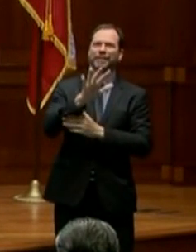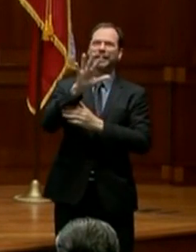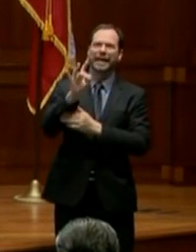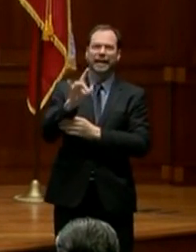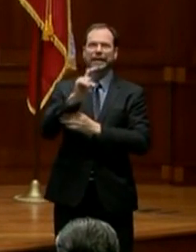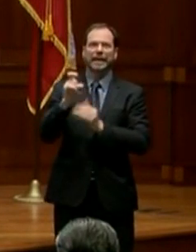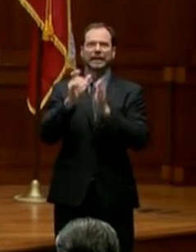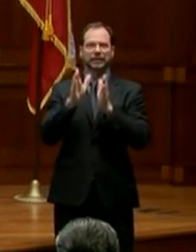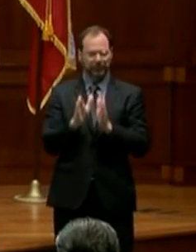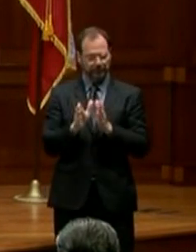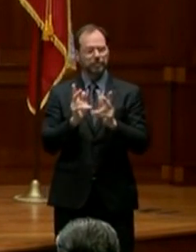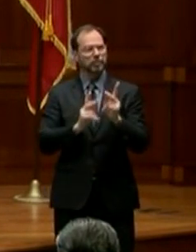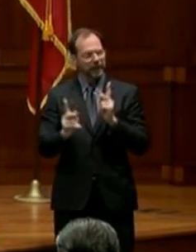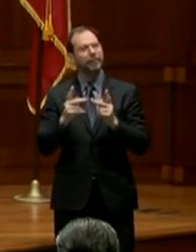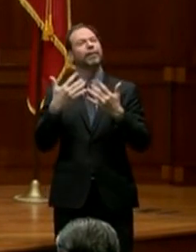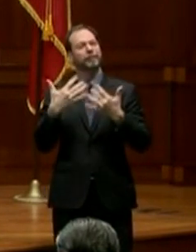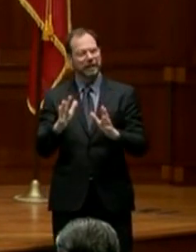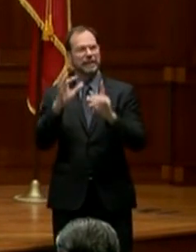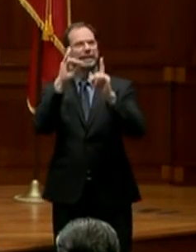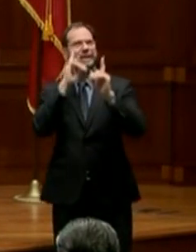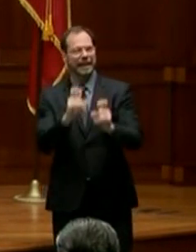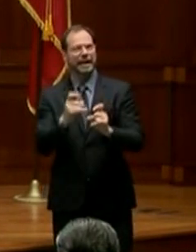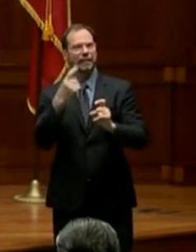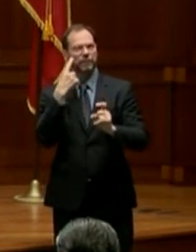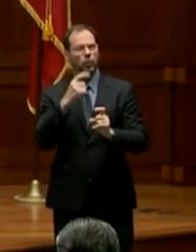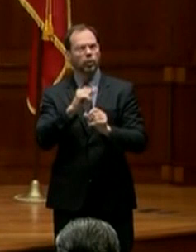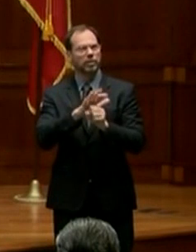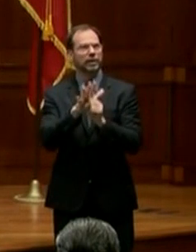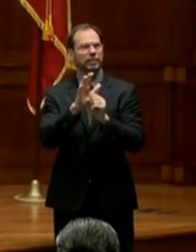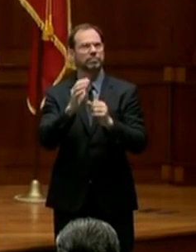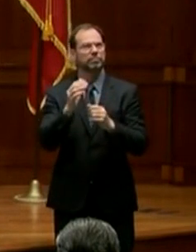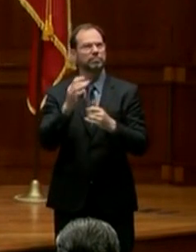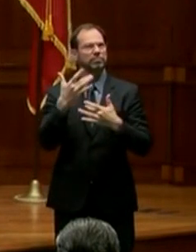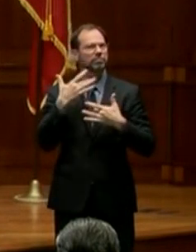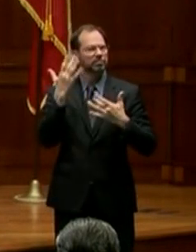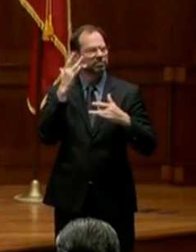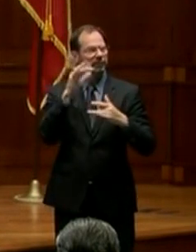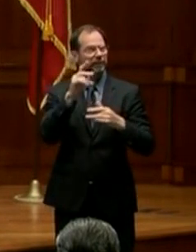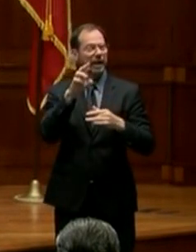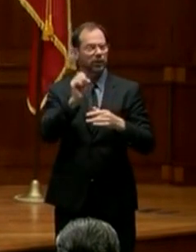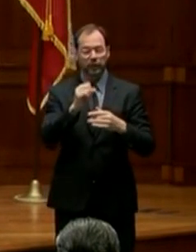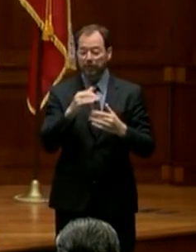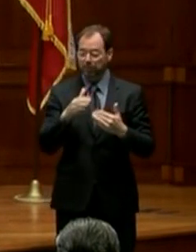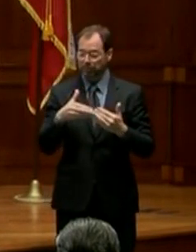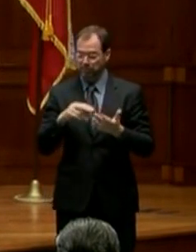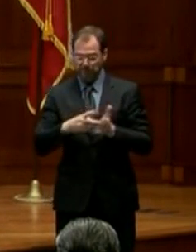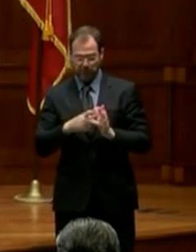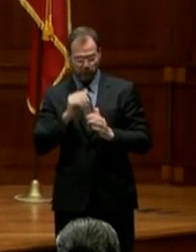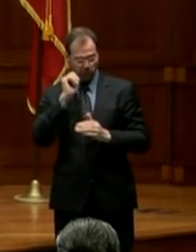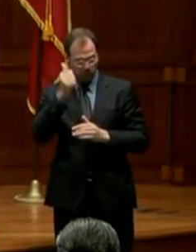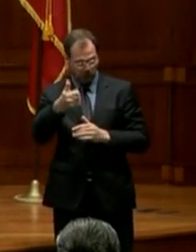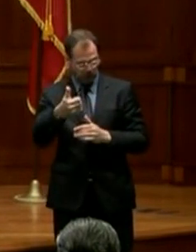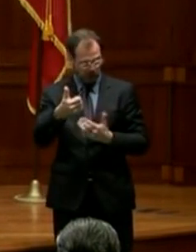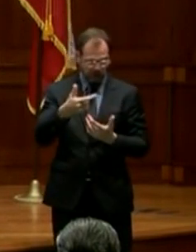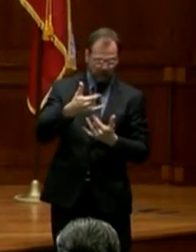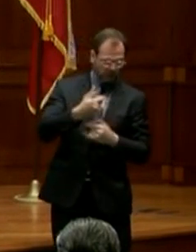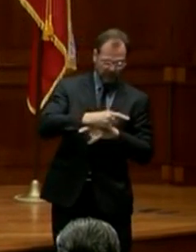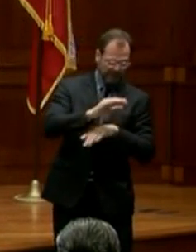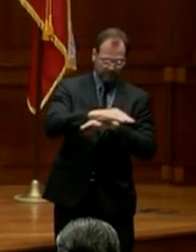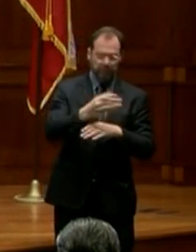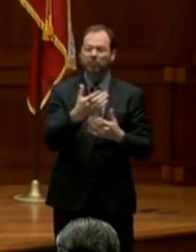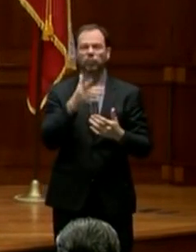Texans tested for the coronavirus. That means either later today or tomorrow we will cross the 100,000